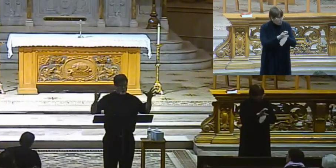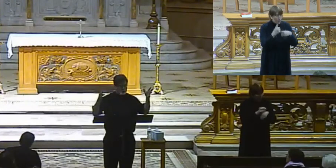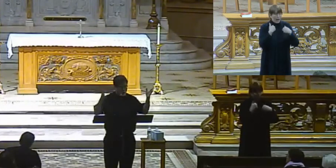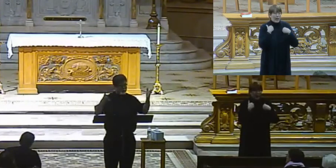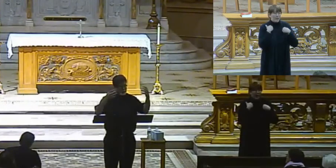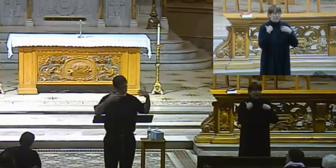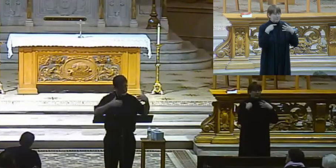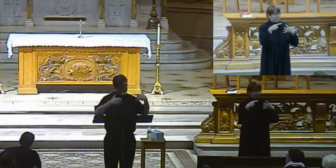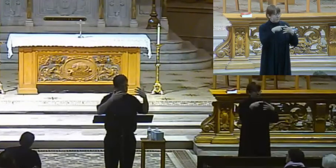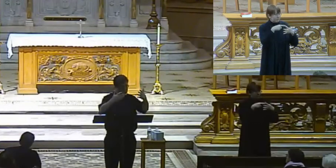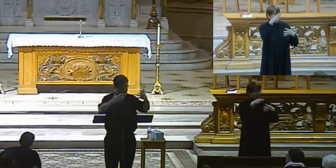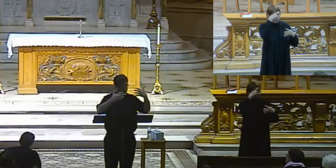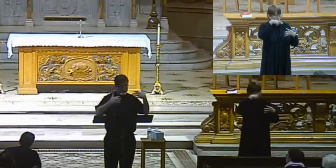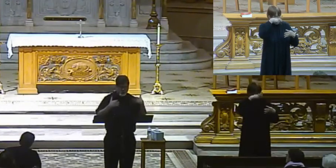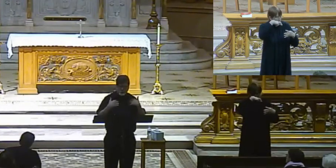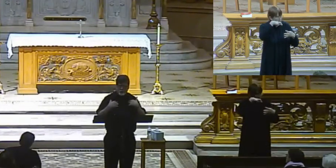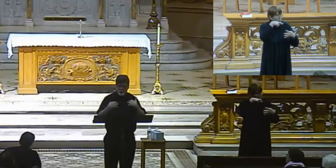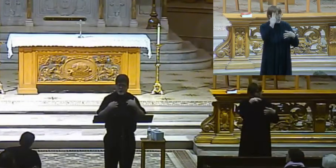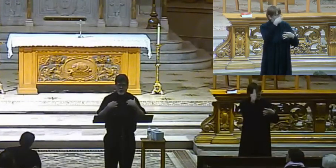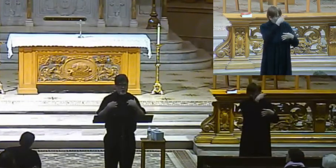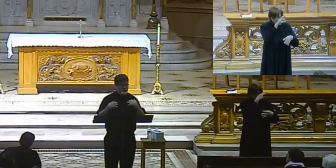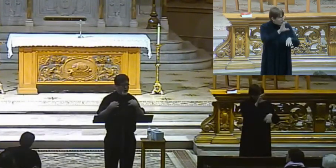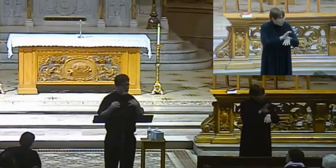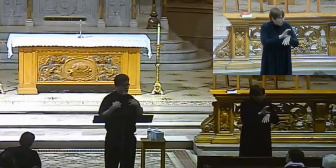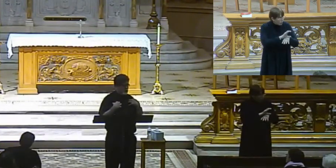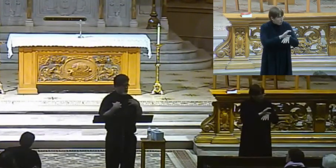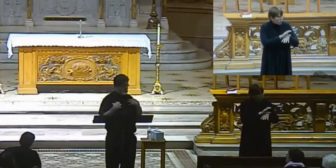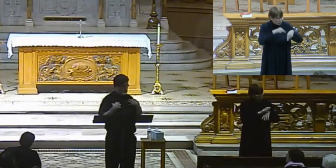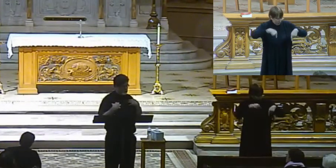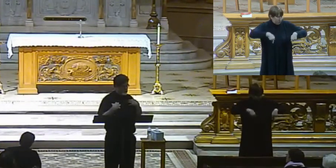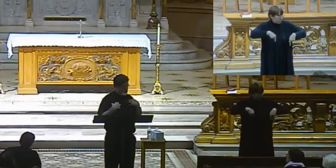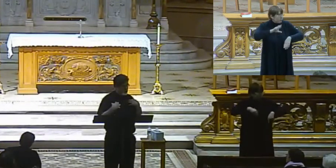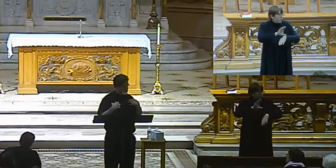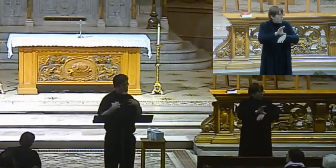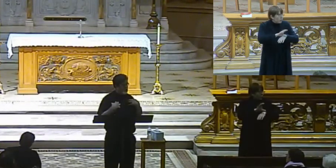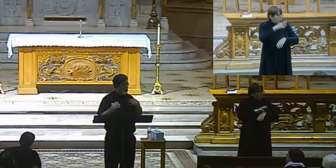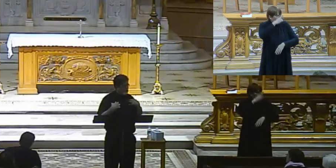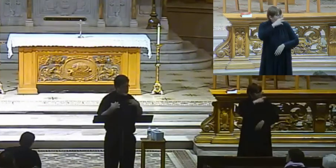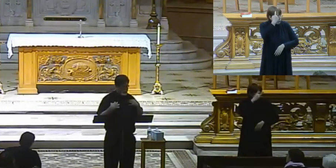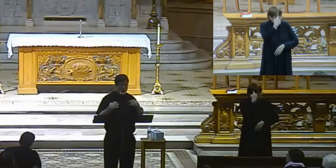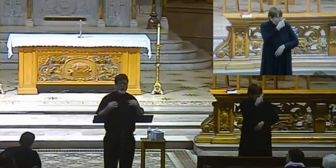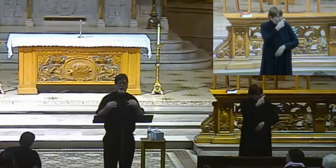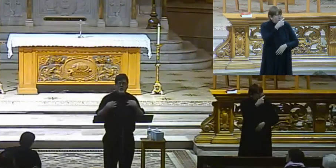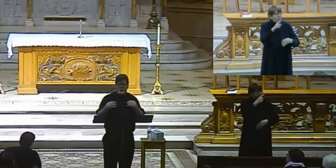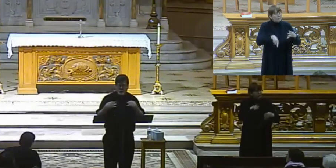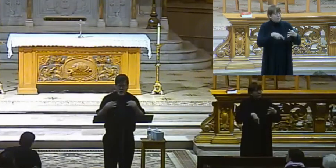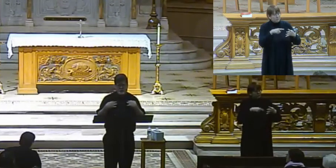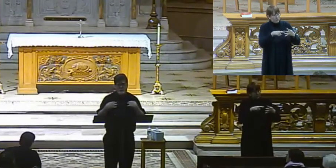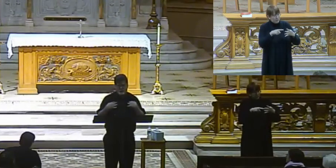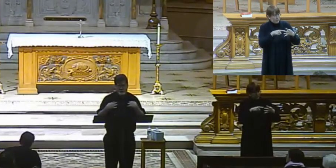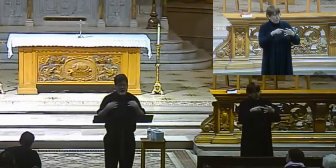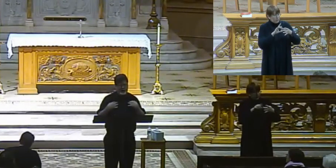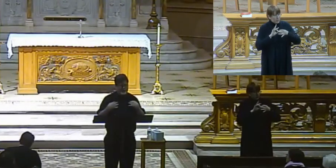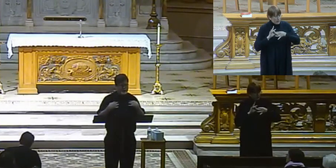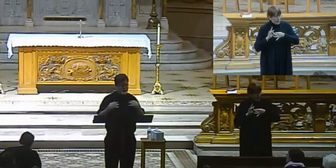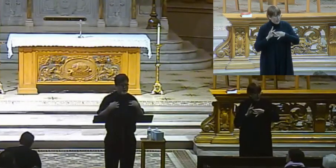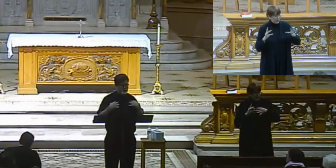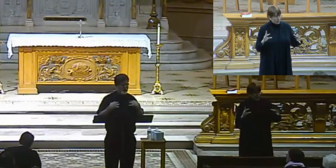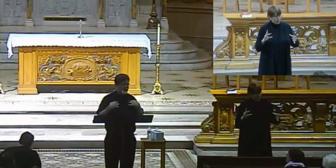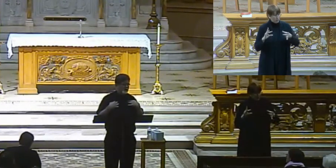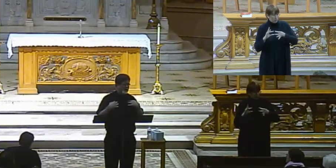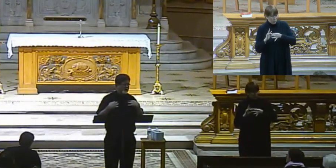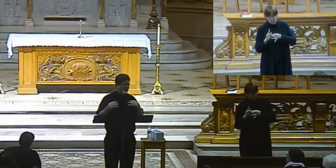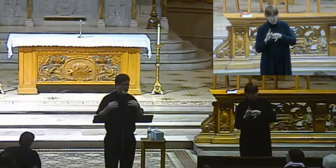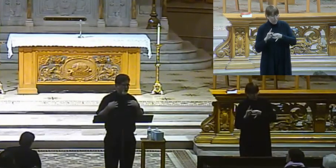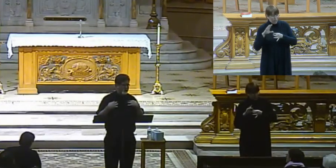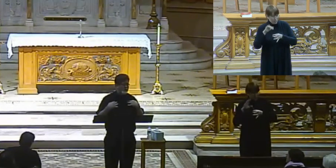is the Roman Catholic church, the Western church that you and I belong to, but there are also, in union with the Catholic church,